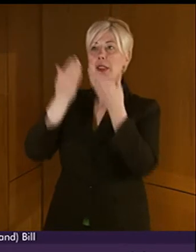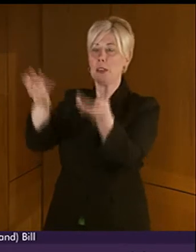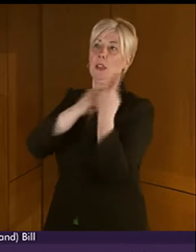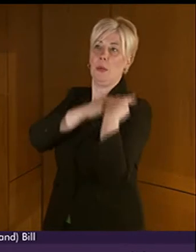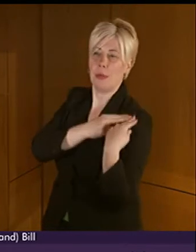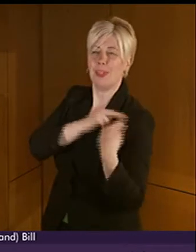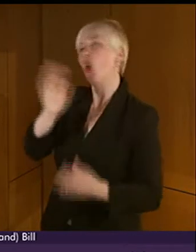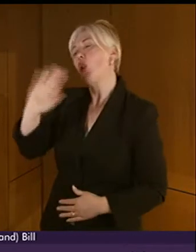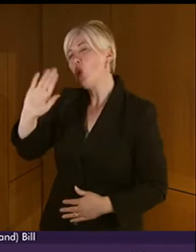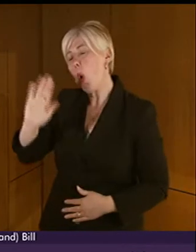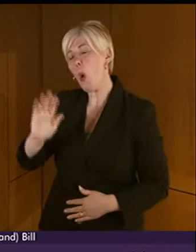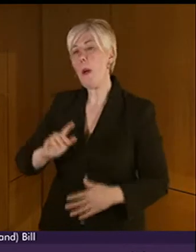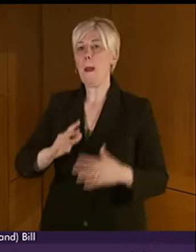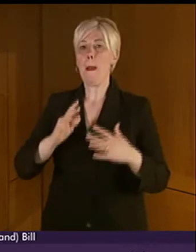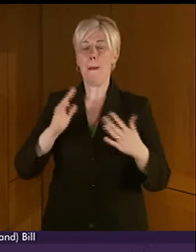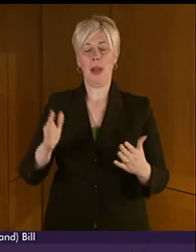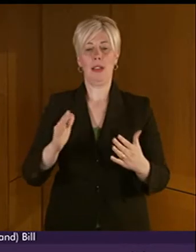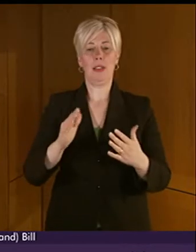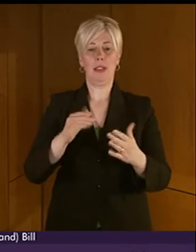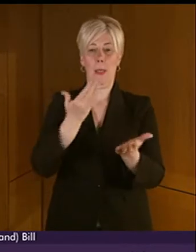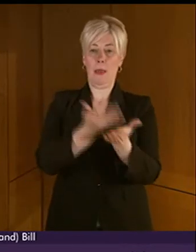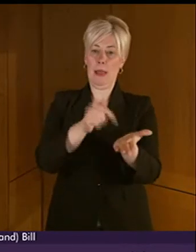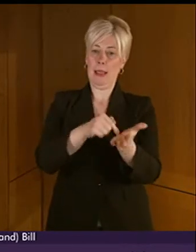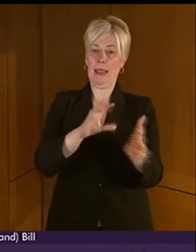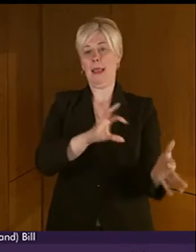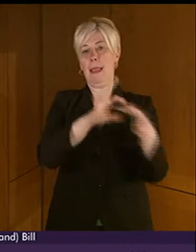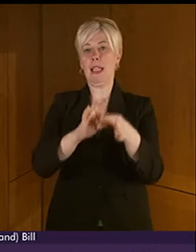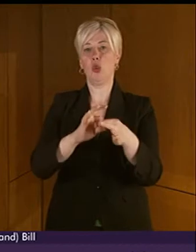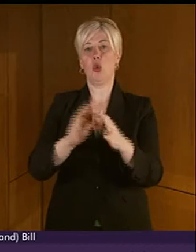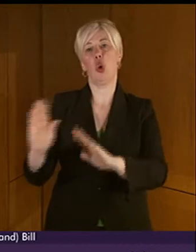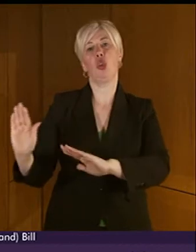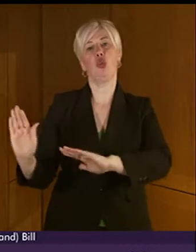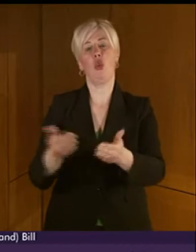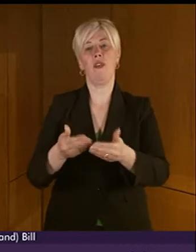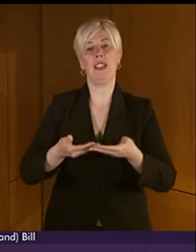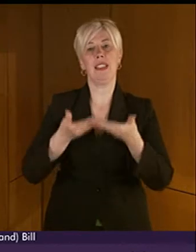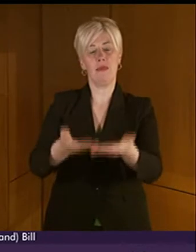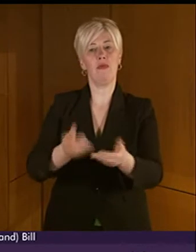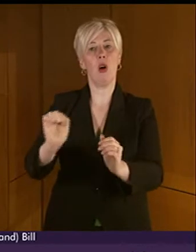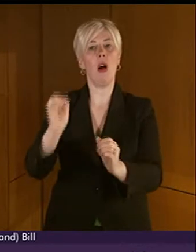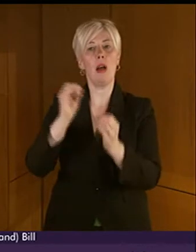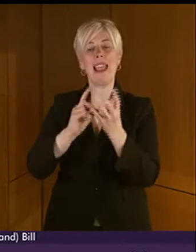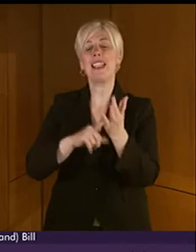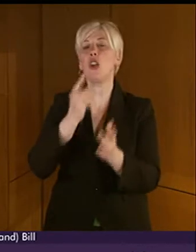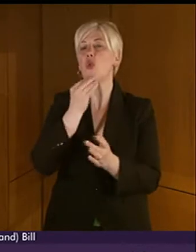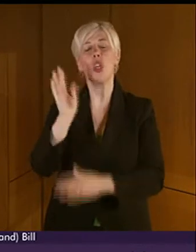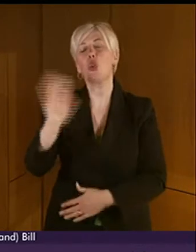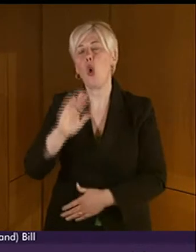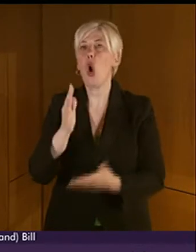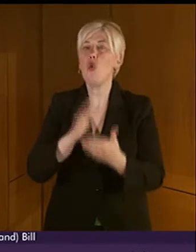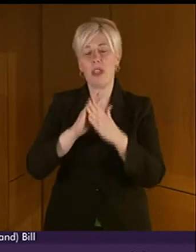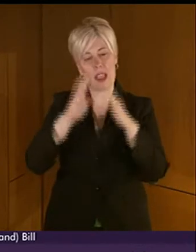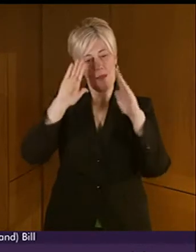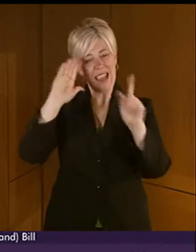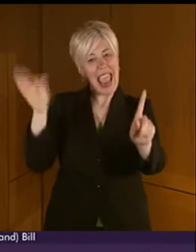bill isn't directly about the needs of BSL users. Its focus is more about promoting the